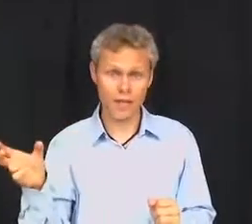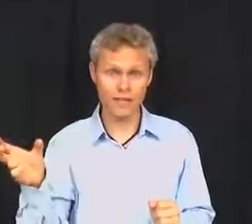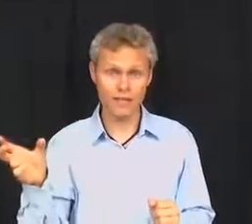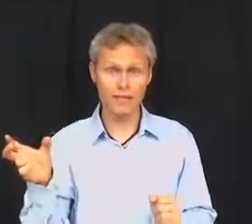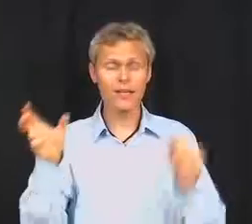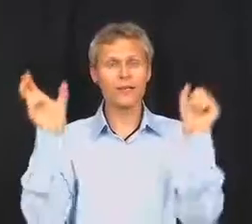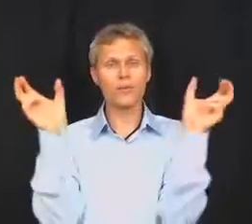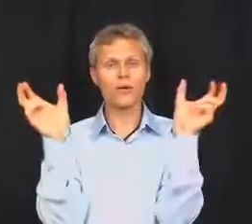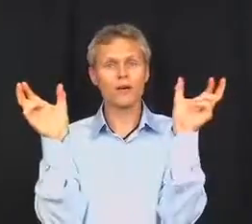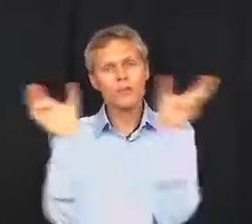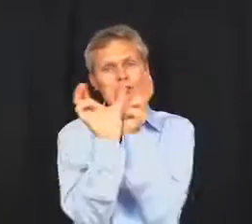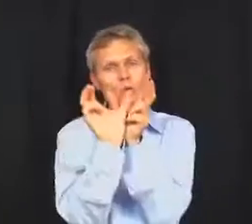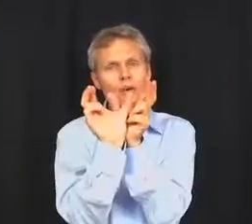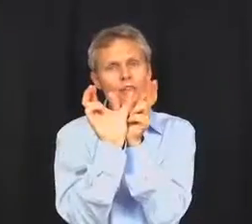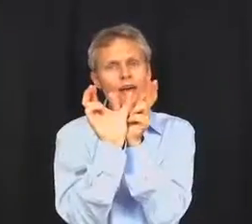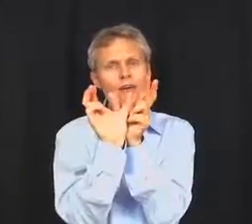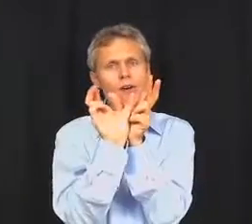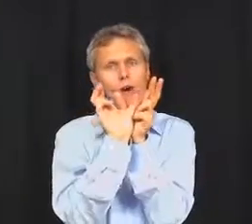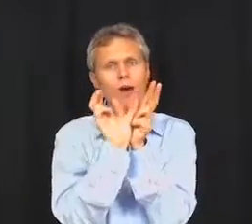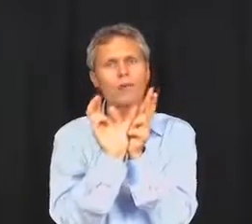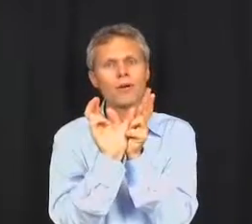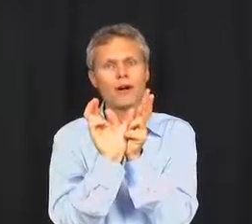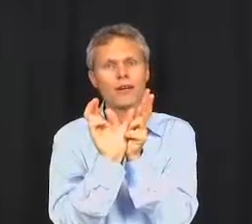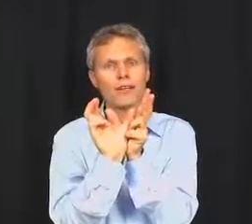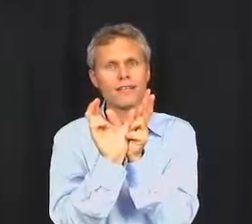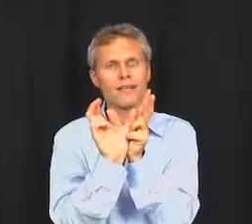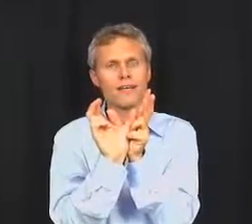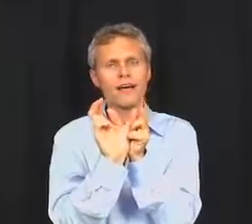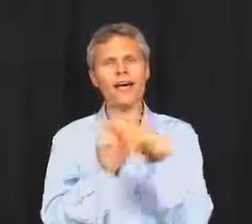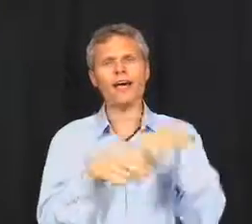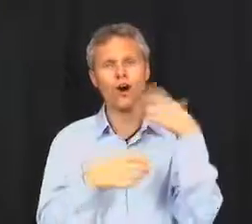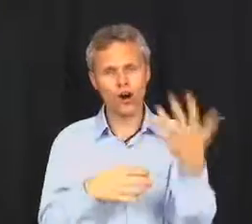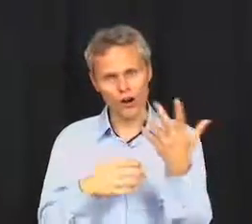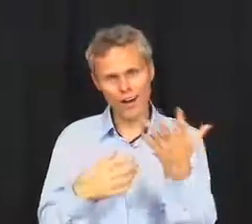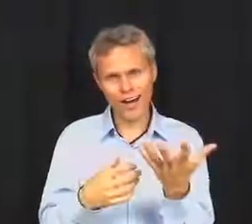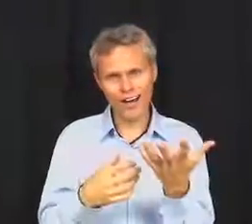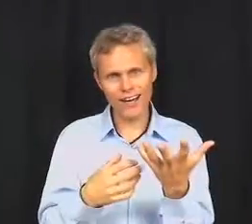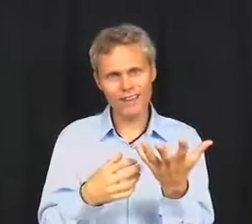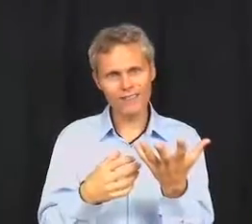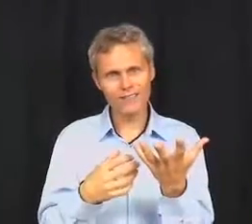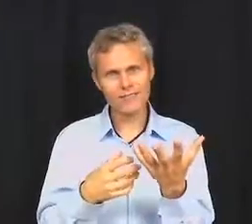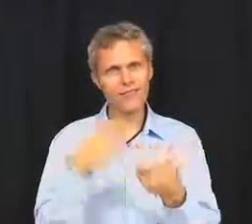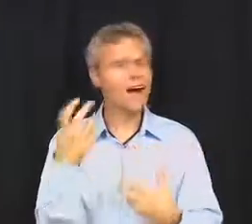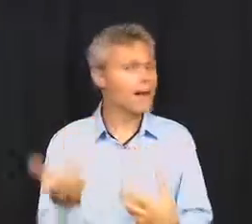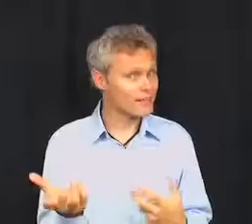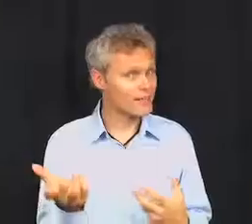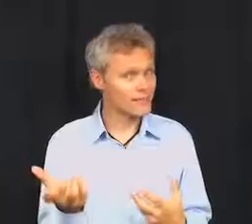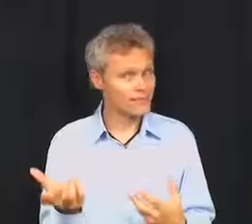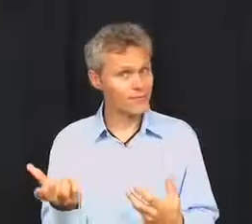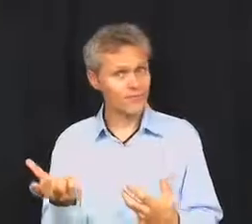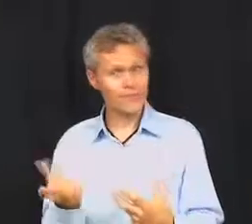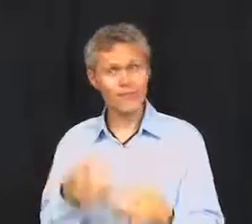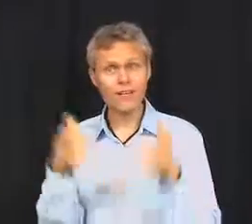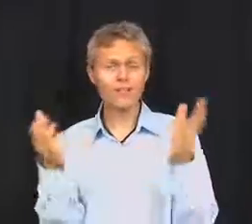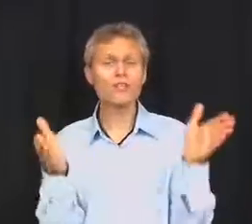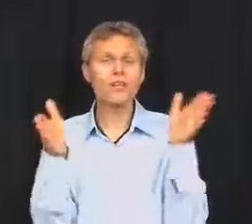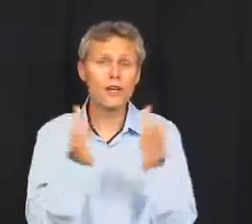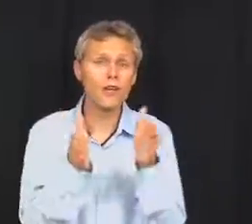classes. So we put those words together, a webinar is an online class. So these are little